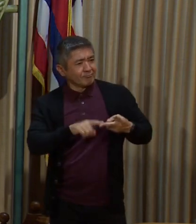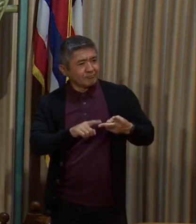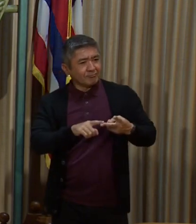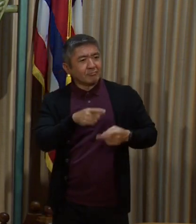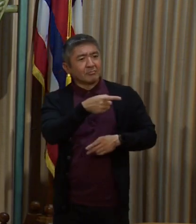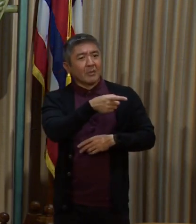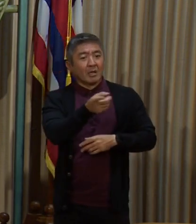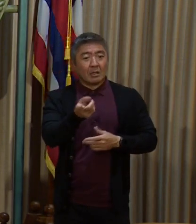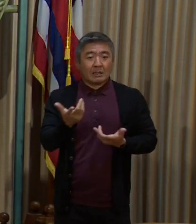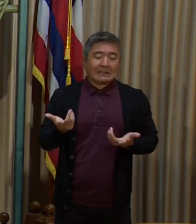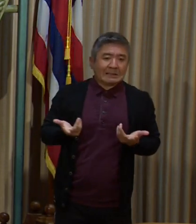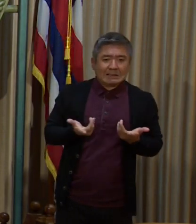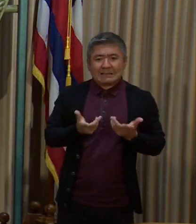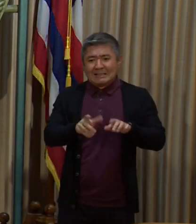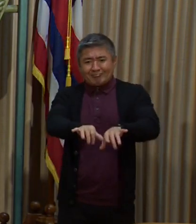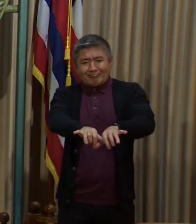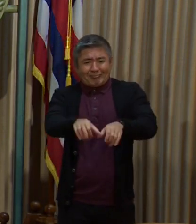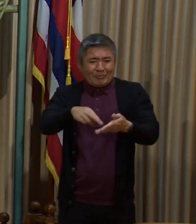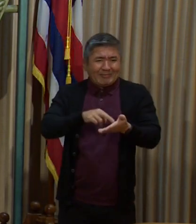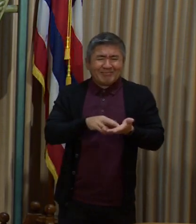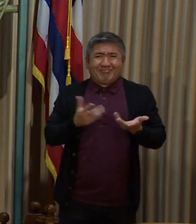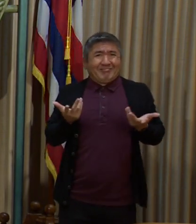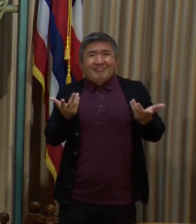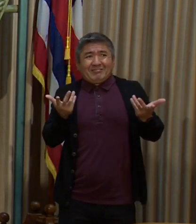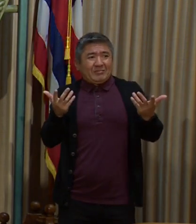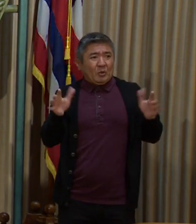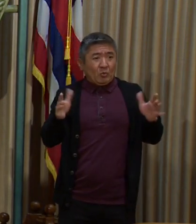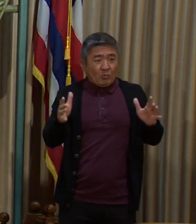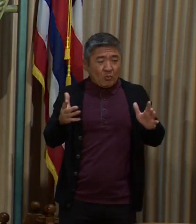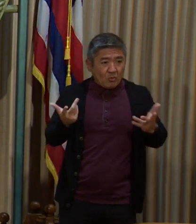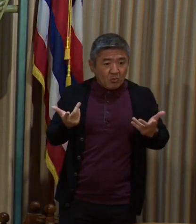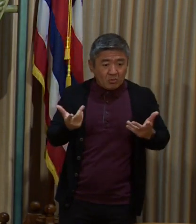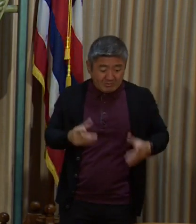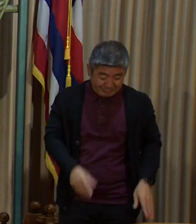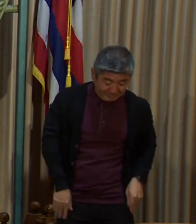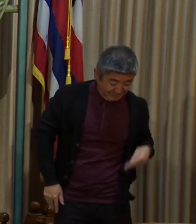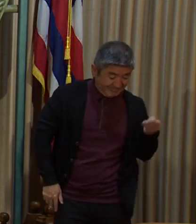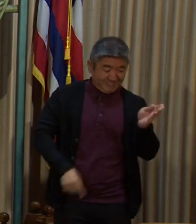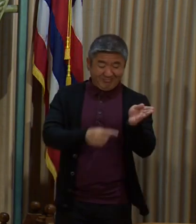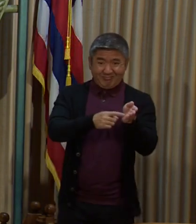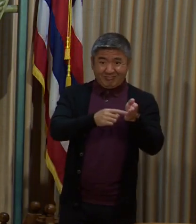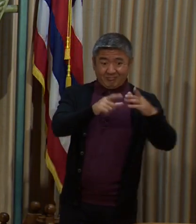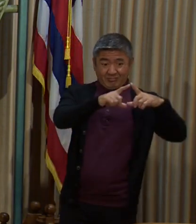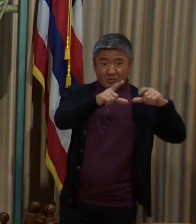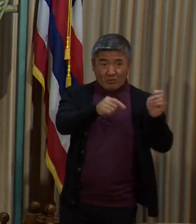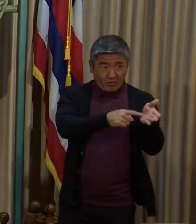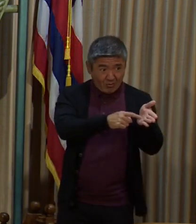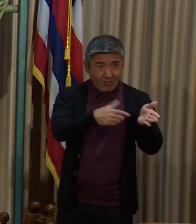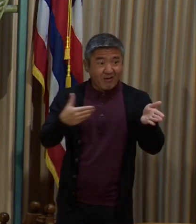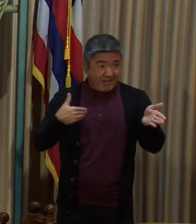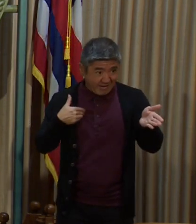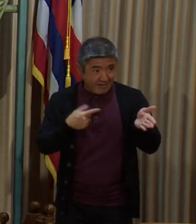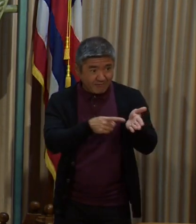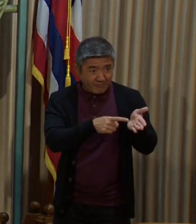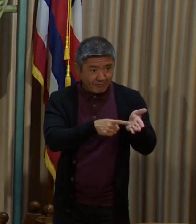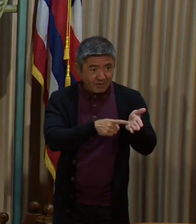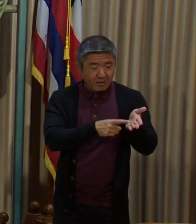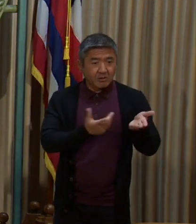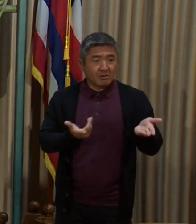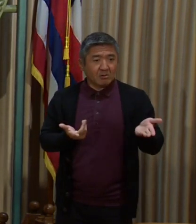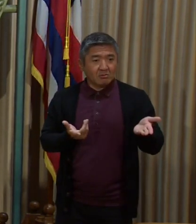the only thing they have is their vaccination record that they received when they got vaccinated,